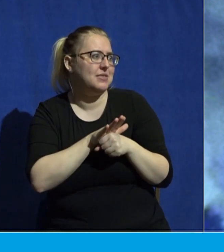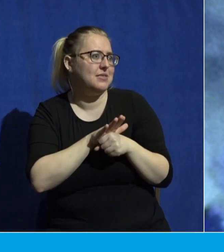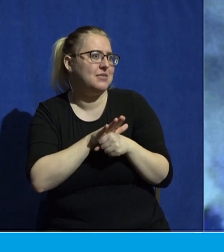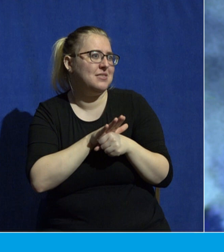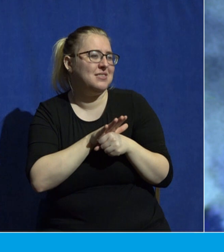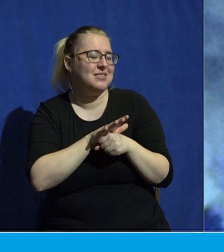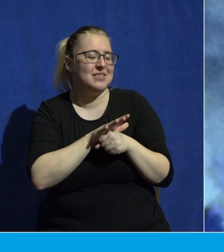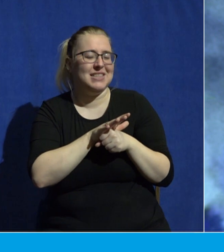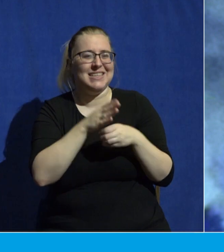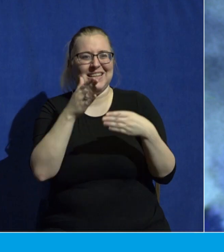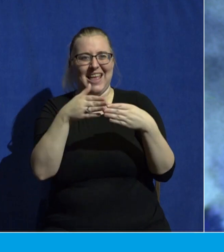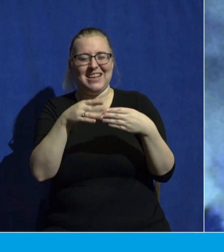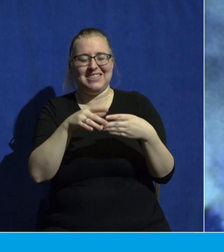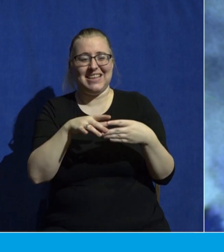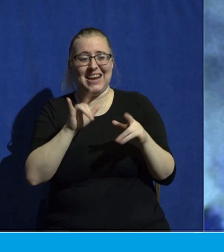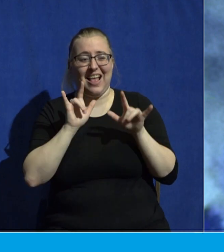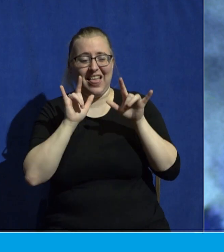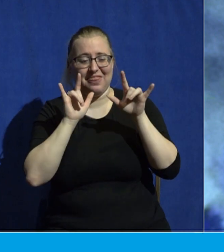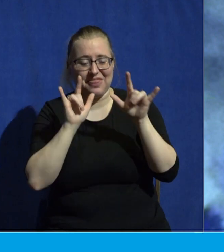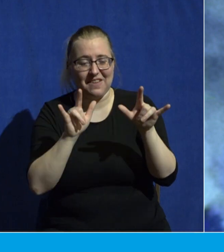love you and she signed it nani.